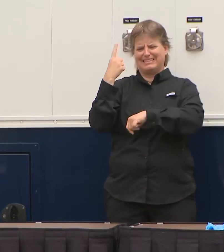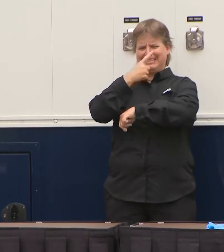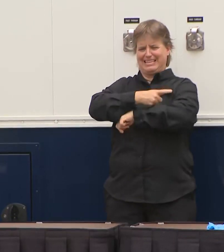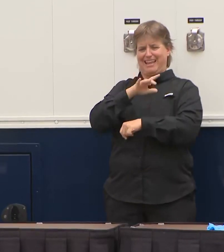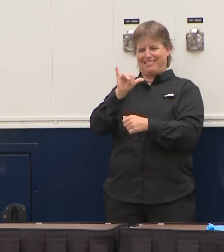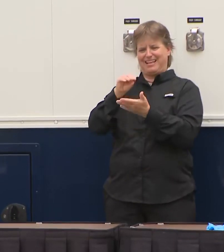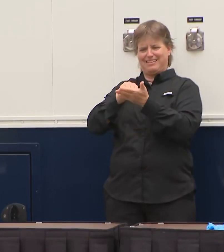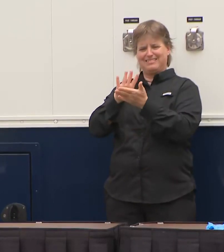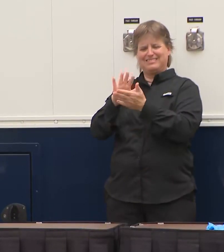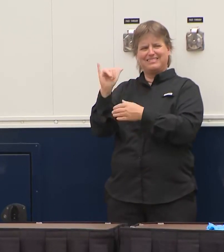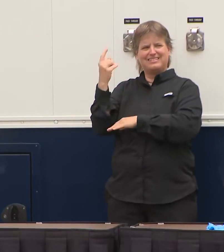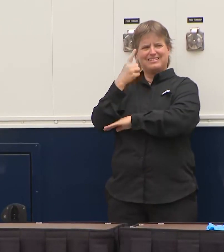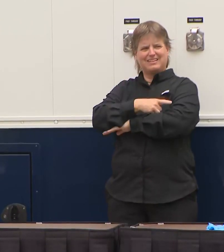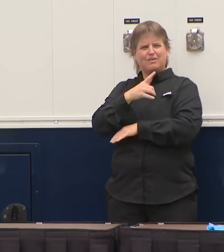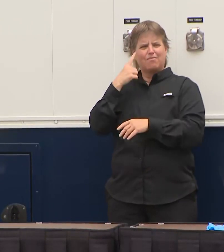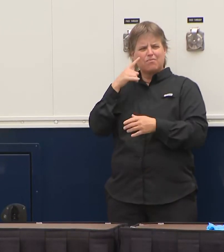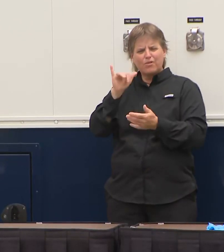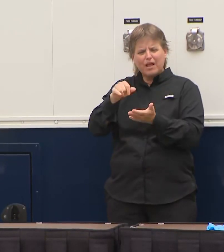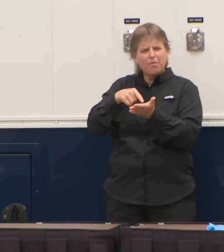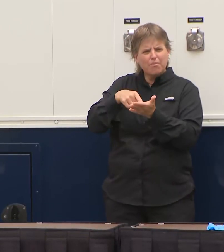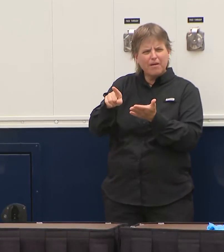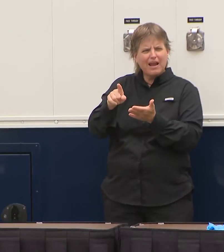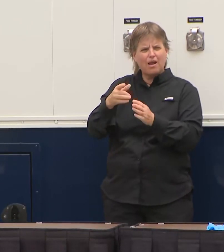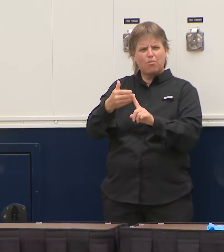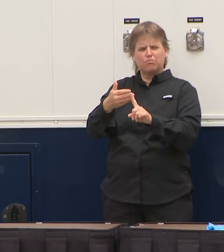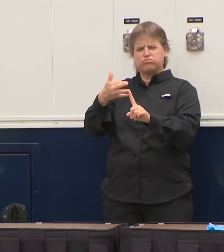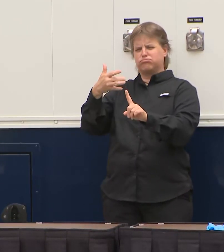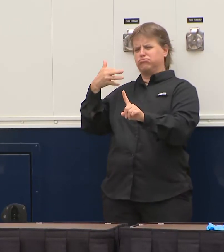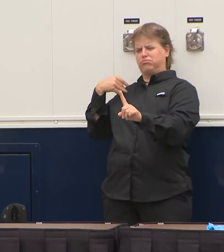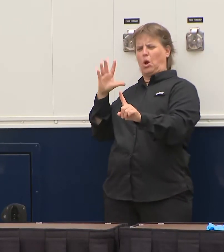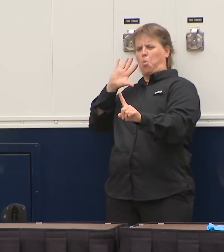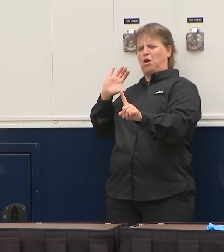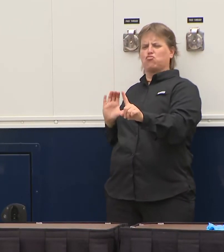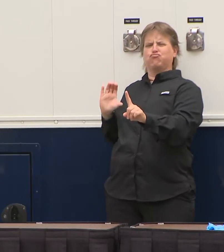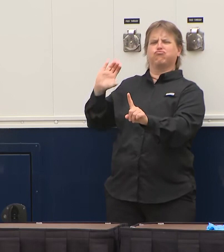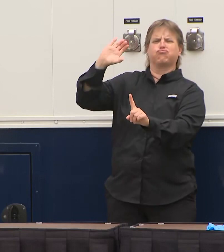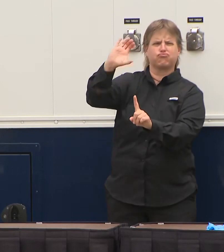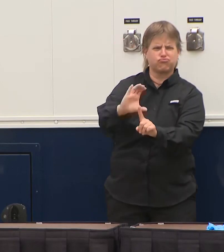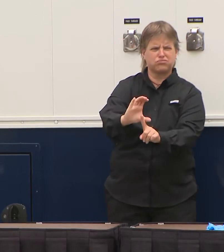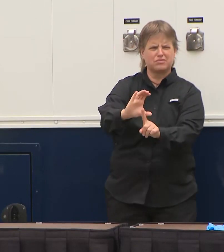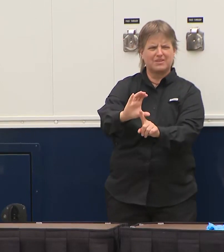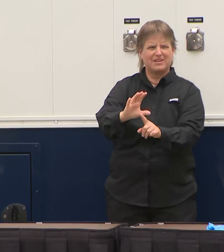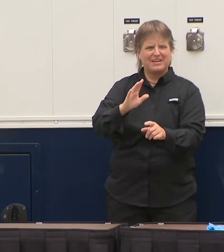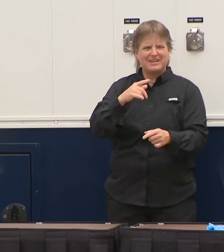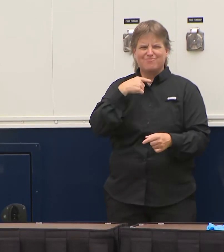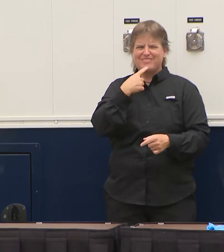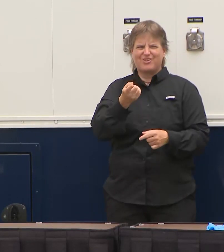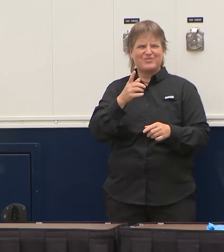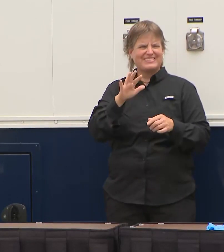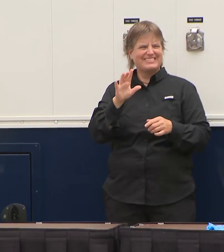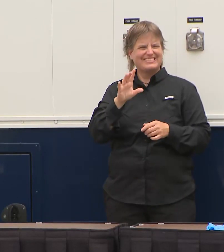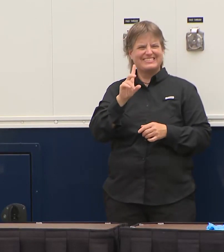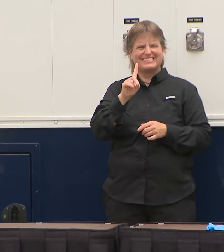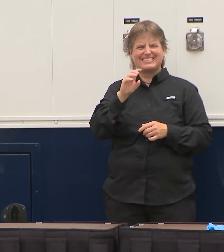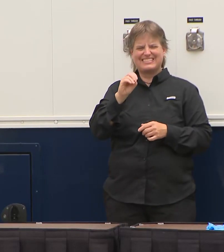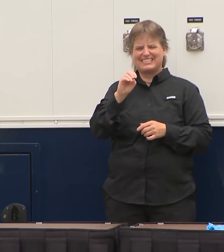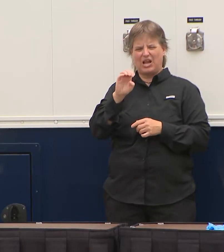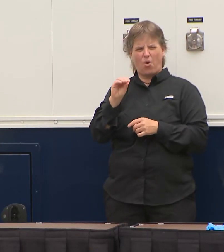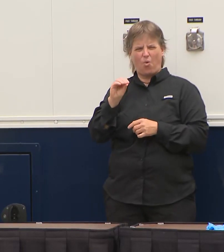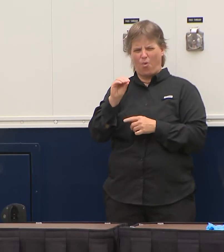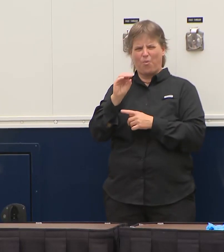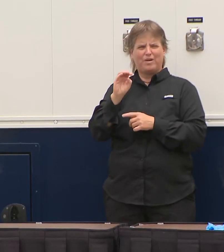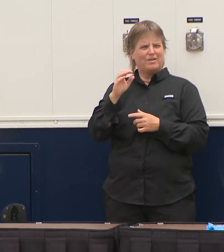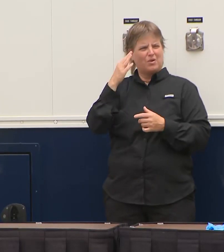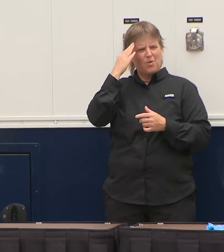when when this all happened I told the DEO I said look you know there's going to be a surge hire more people in the call center do all that